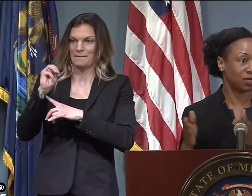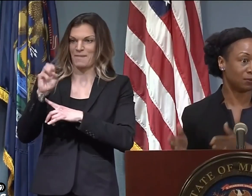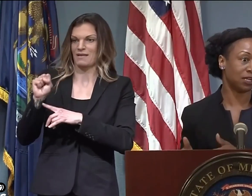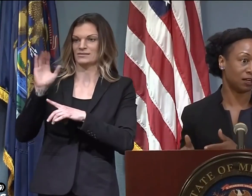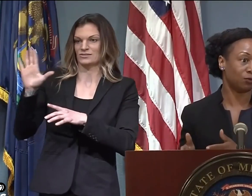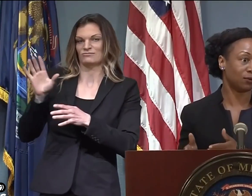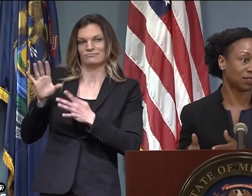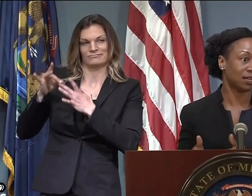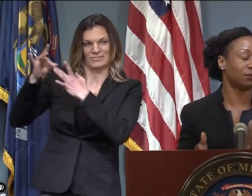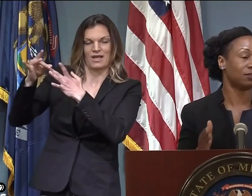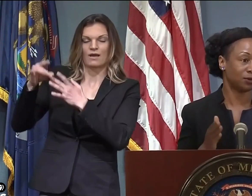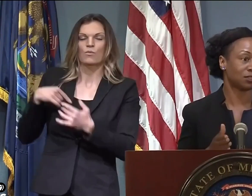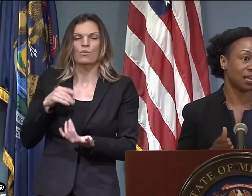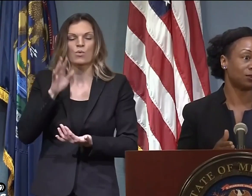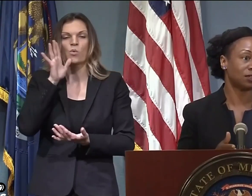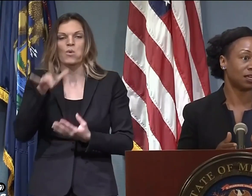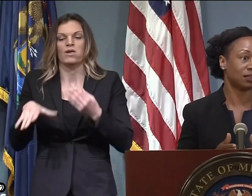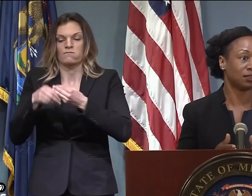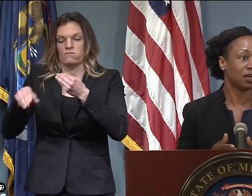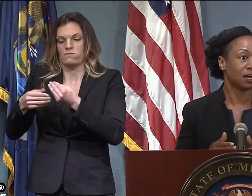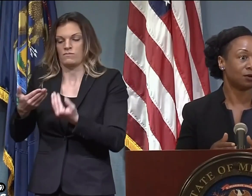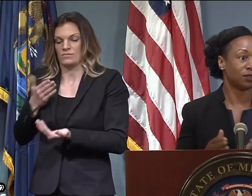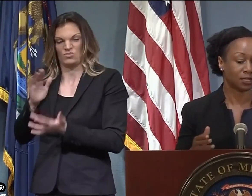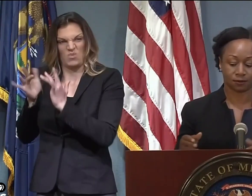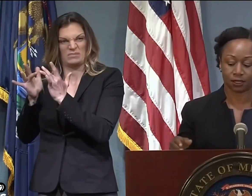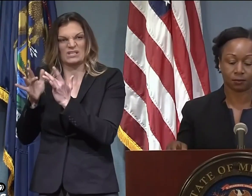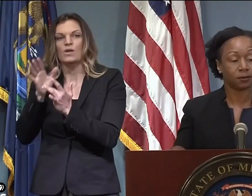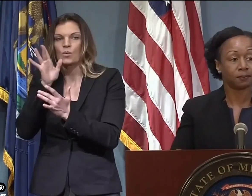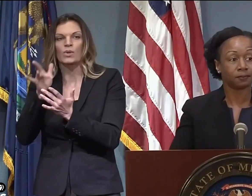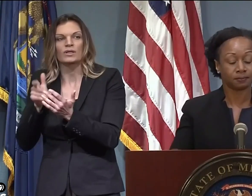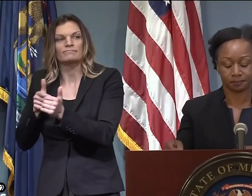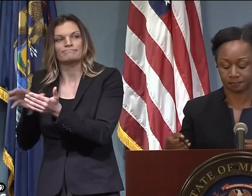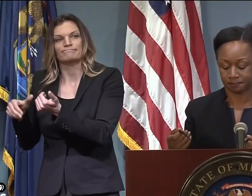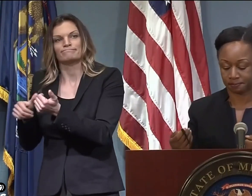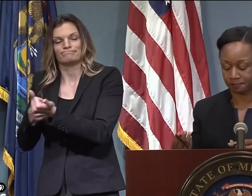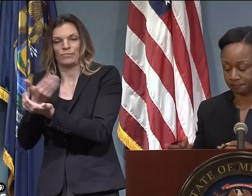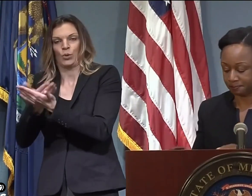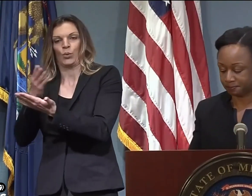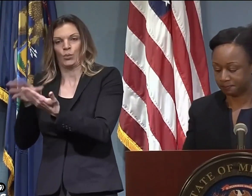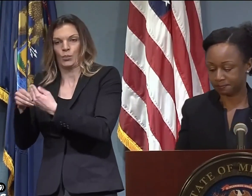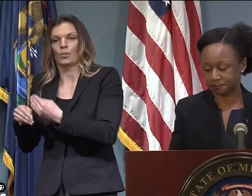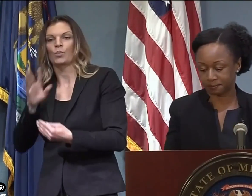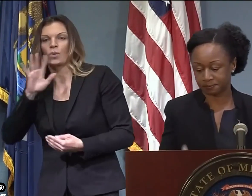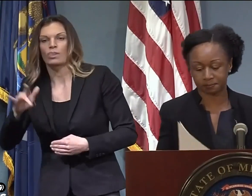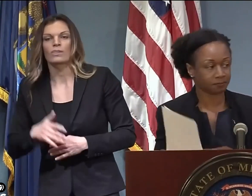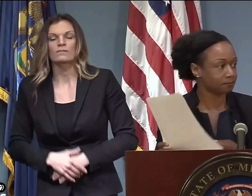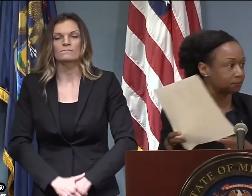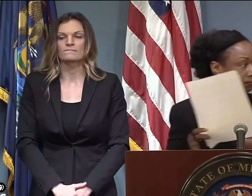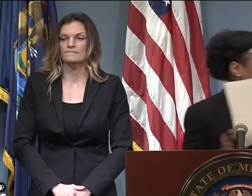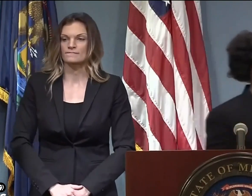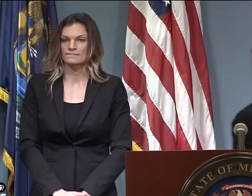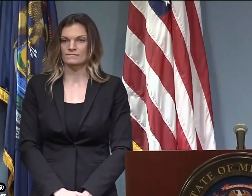to do with the CMS guidance, and then we will be updating our website with the most accurate data when that's available.